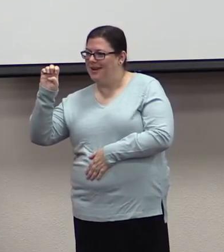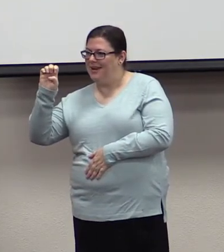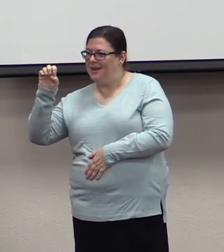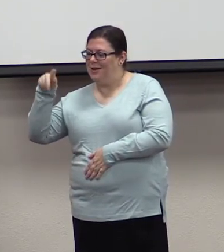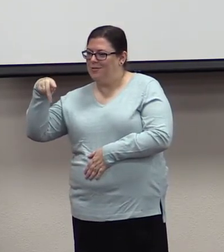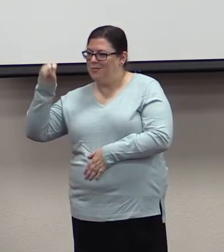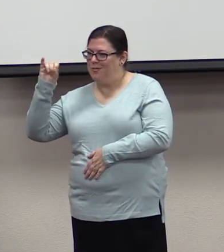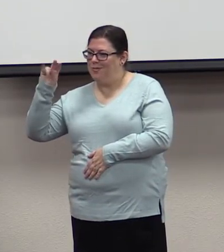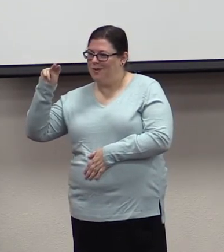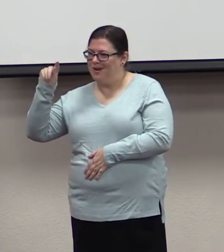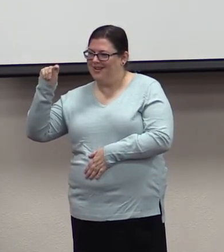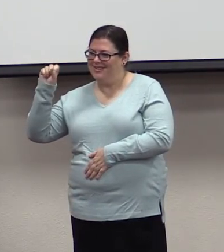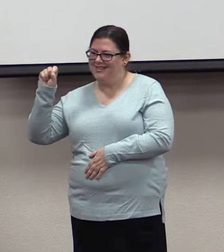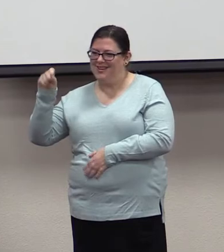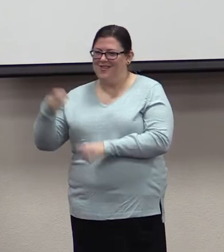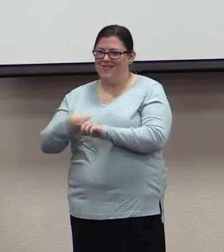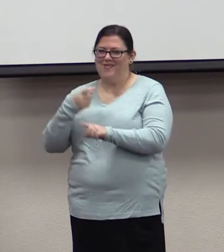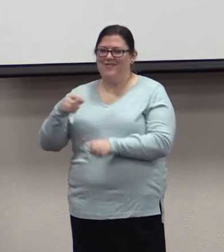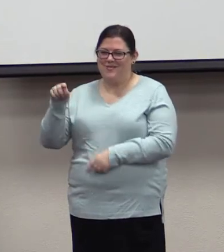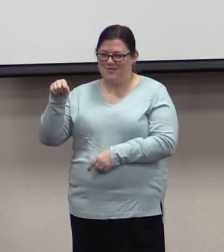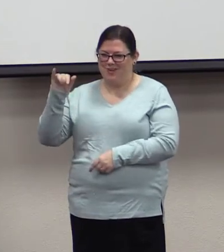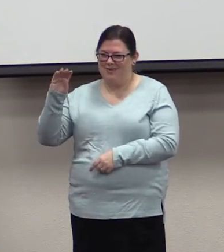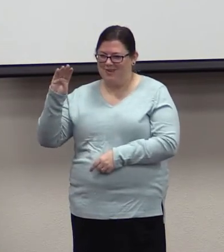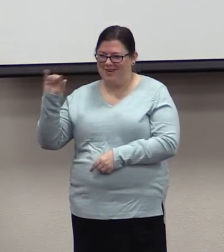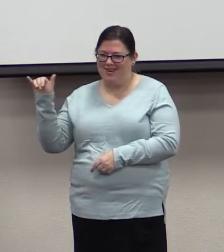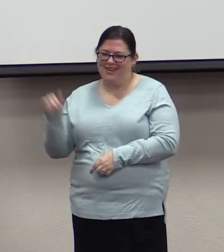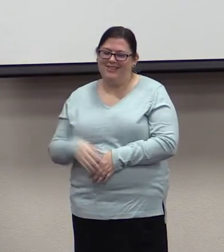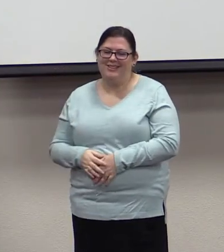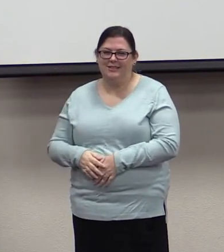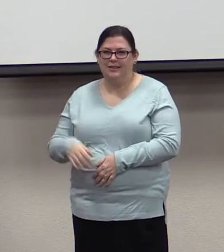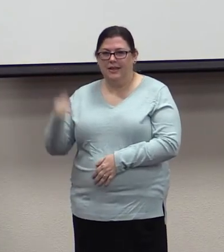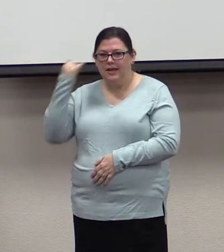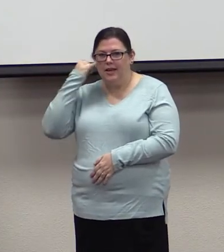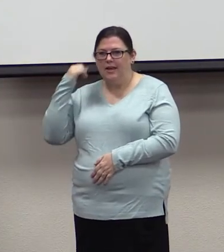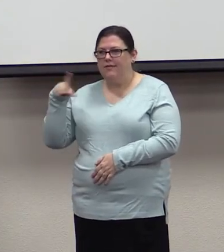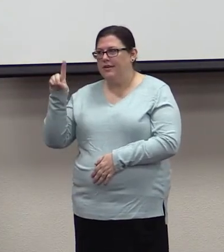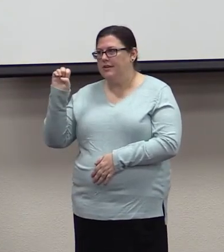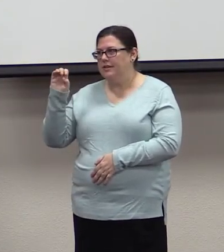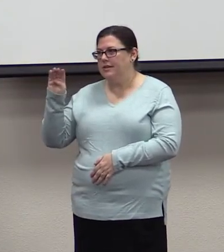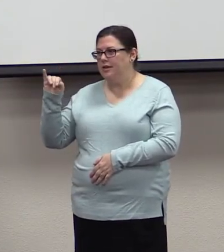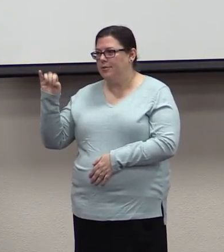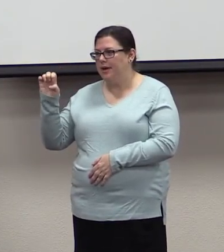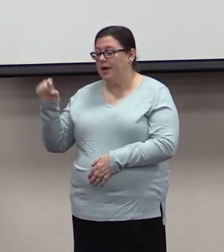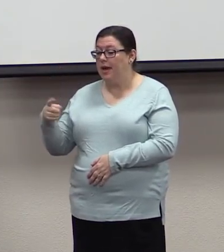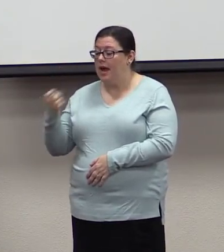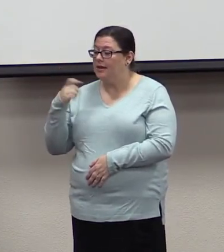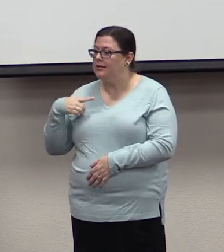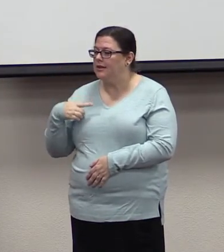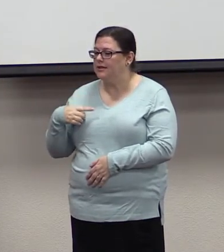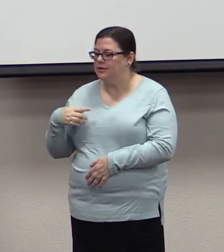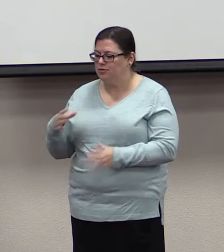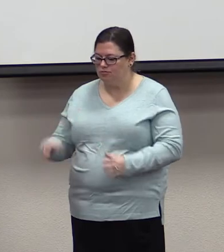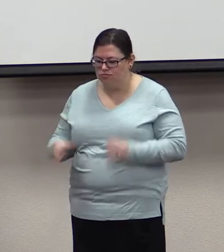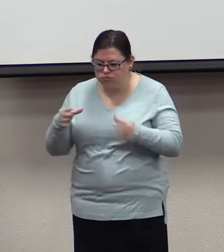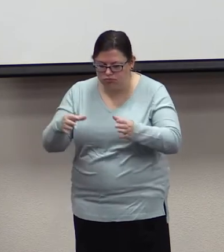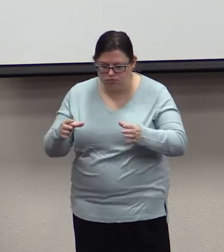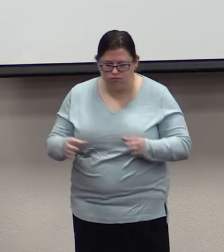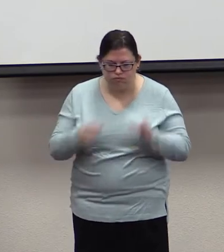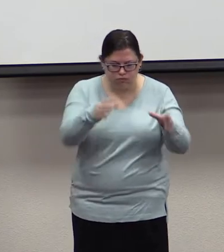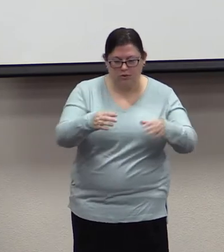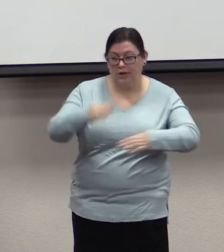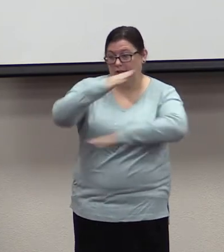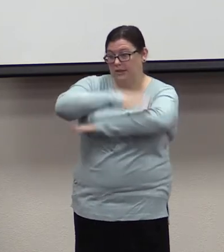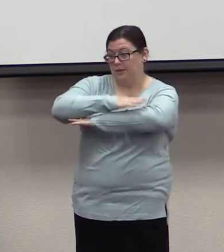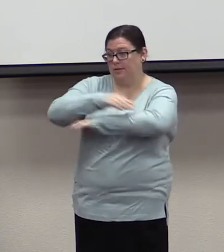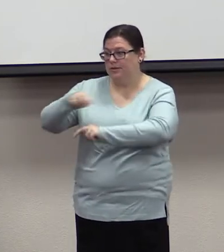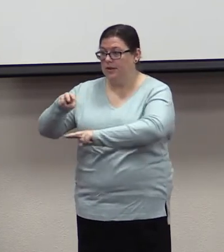If Debbie asks us to set up the FLC with tables and chairs, we do it. If Tim Burrow asks us to put the chairs